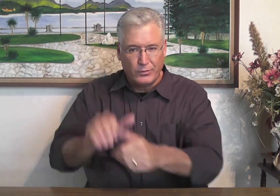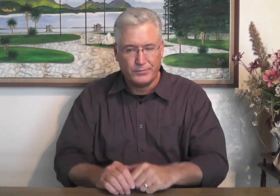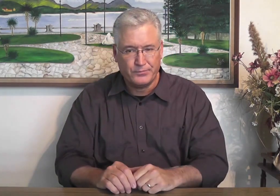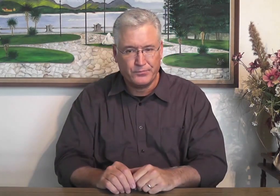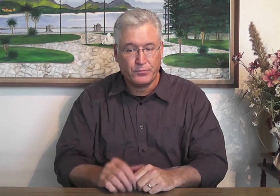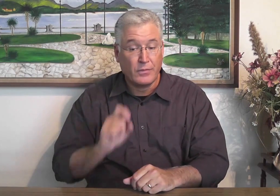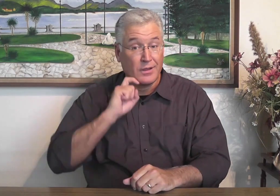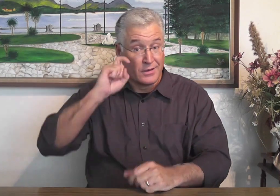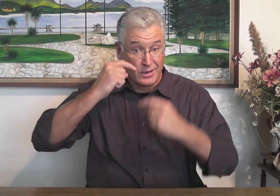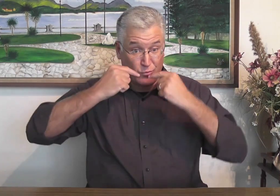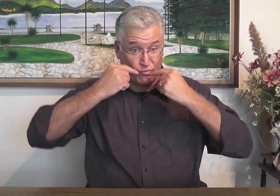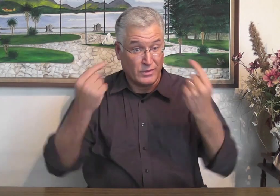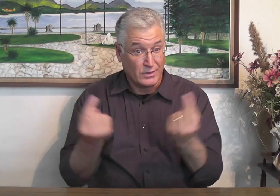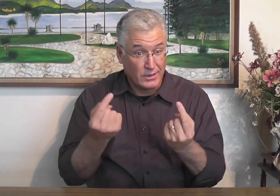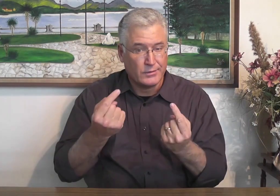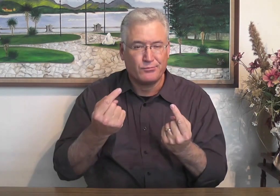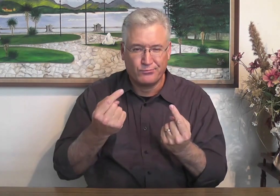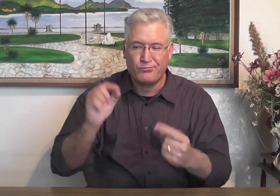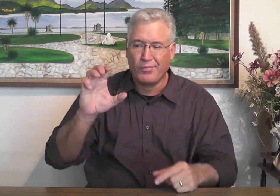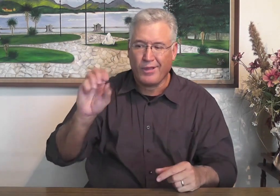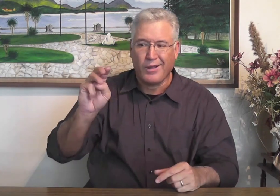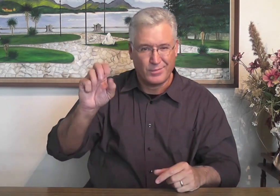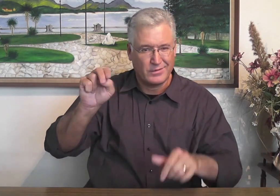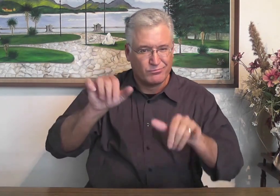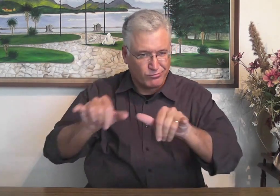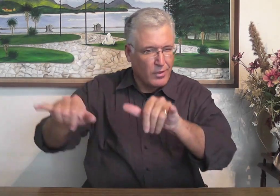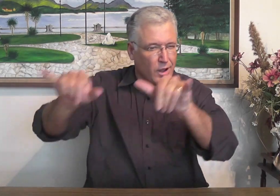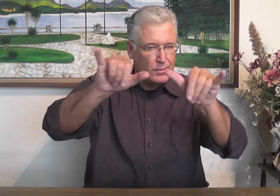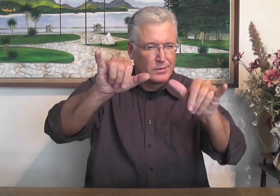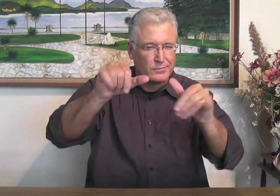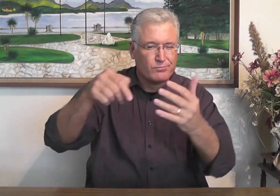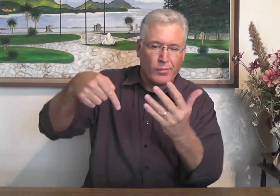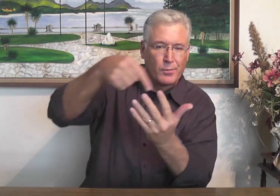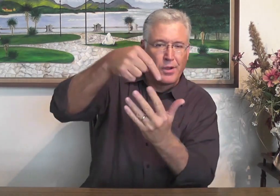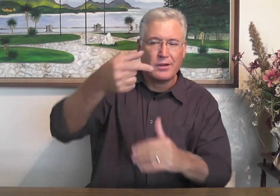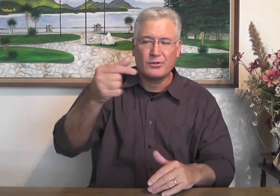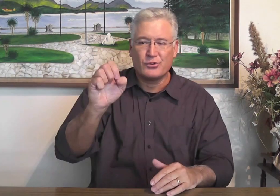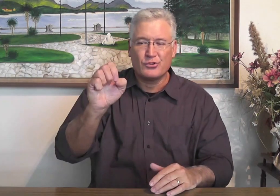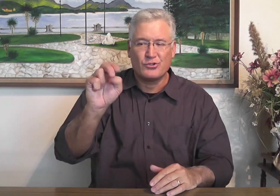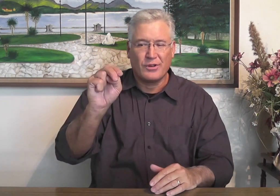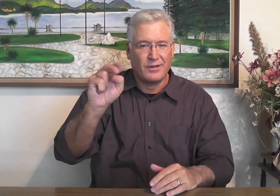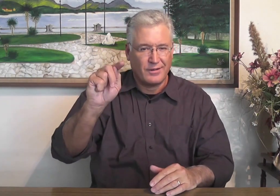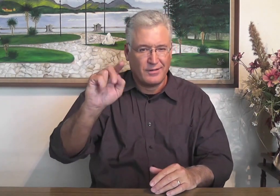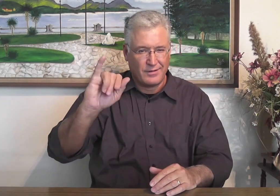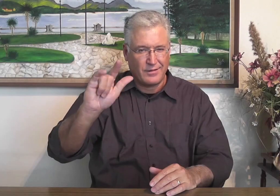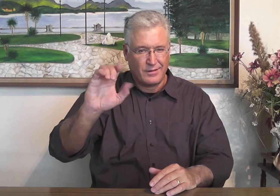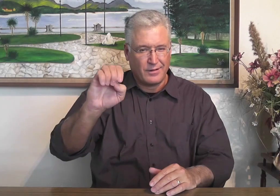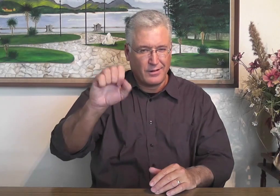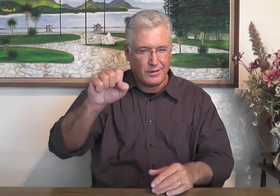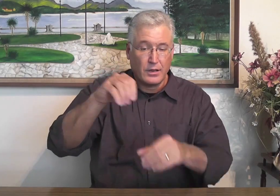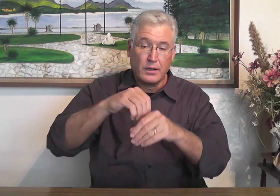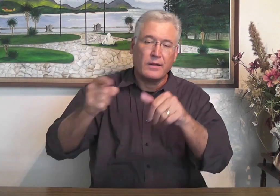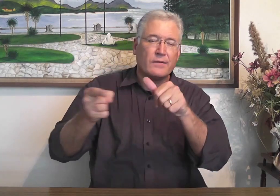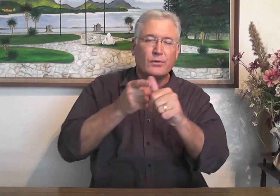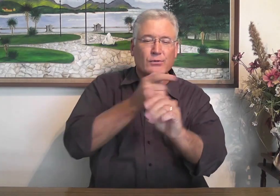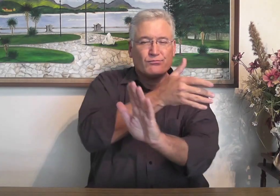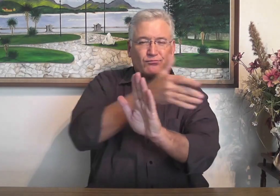normal marital sex. We're talking about sin that is common to Gentiles, non